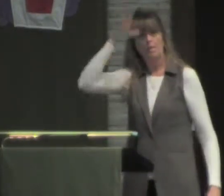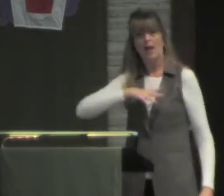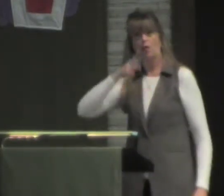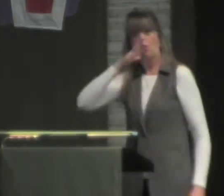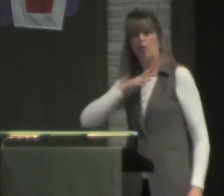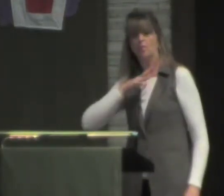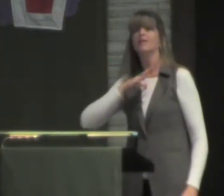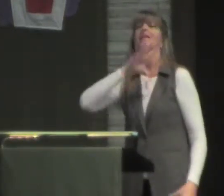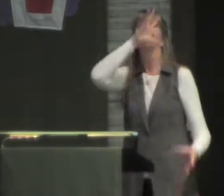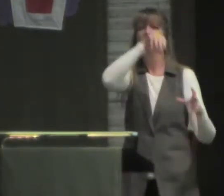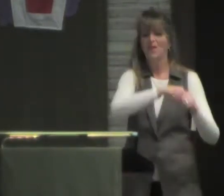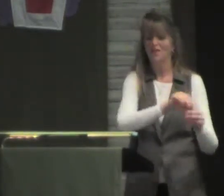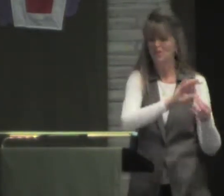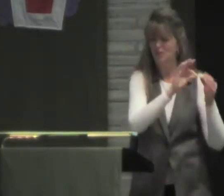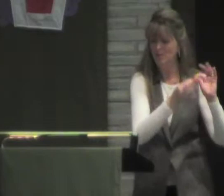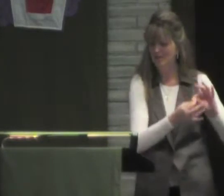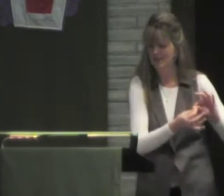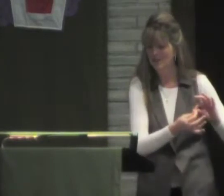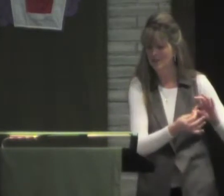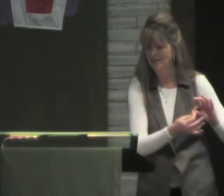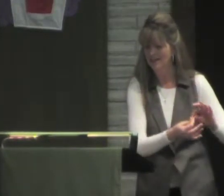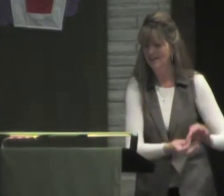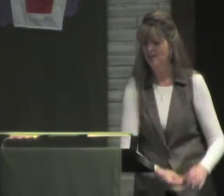neutral, that is for sure.